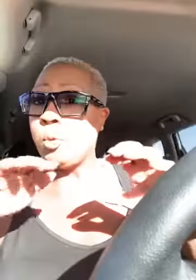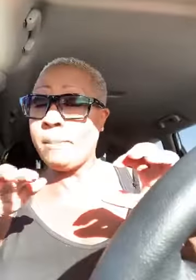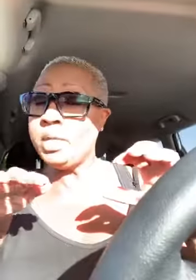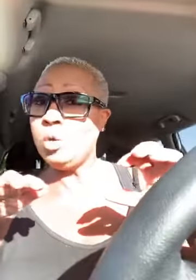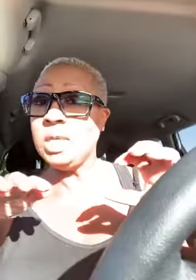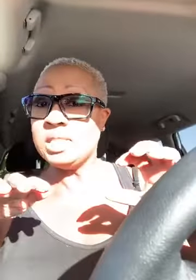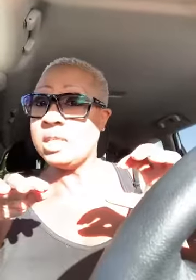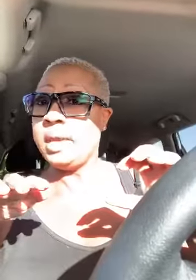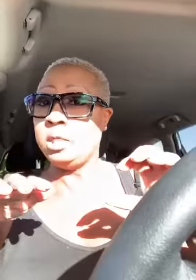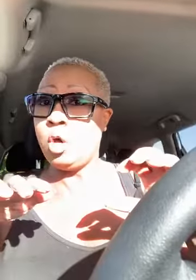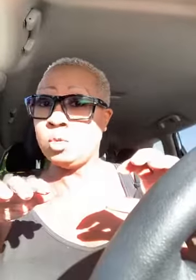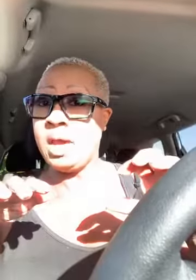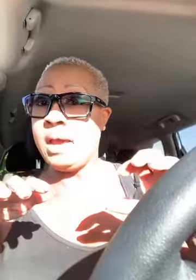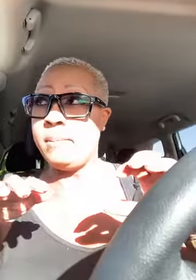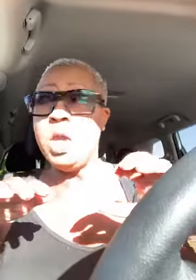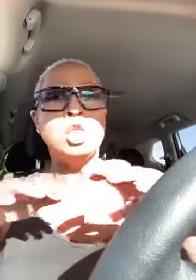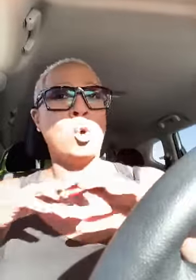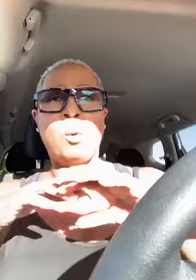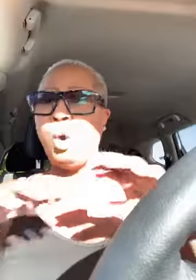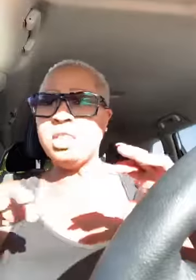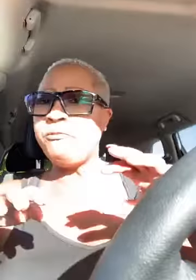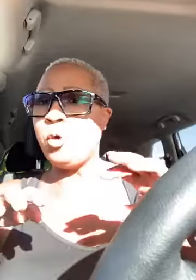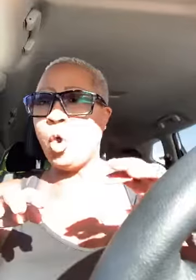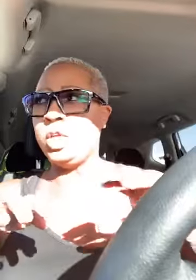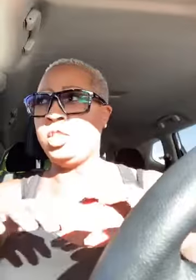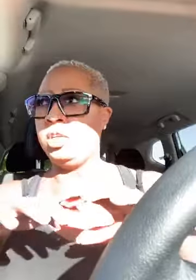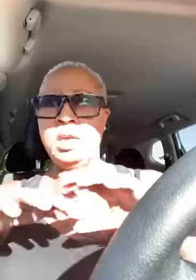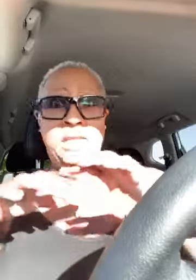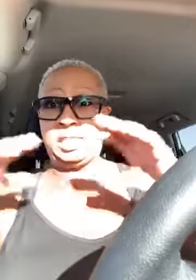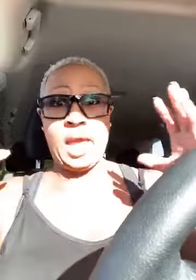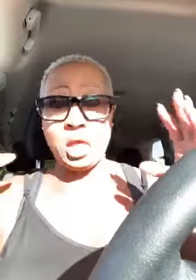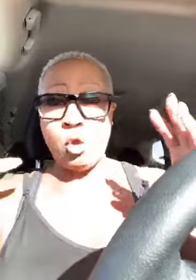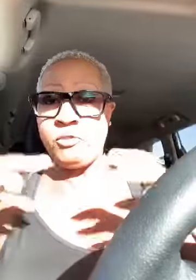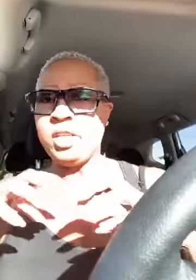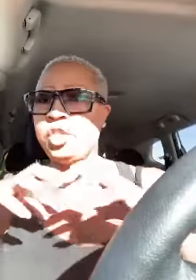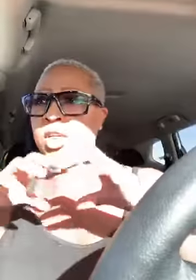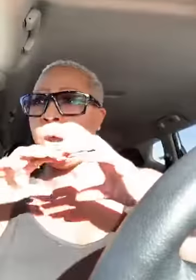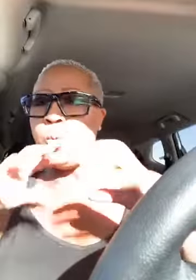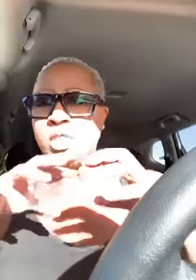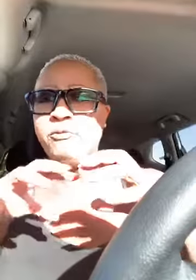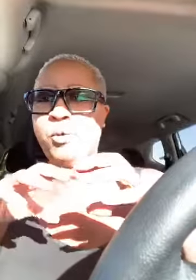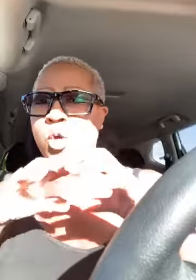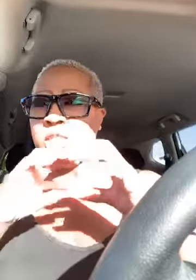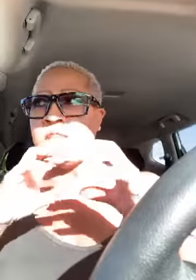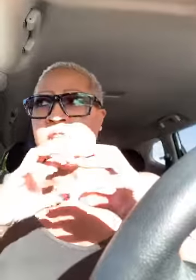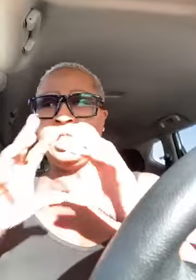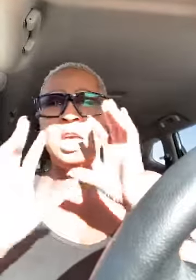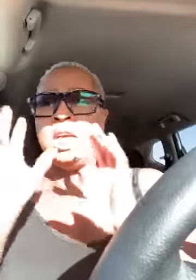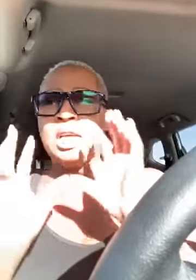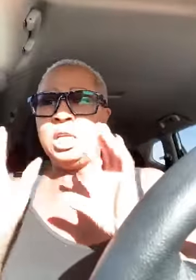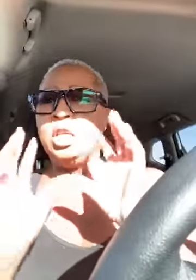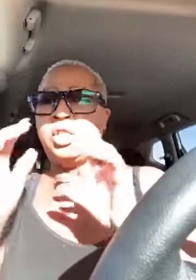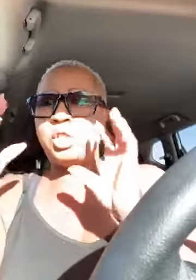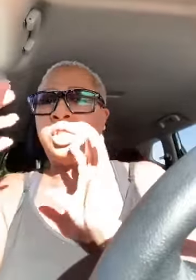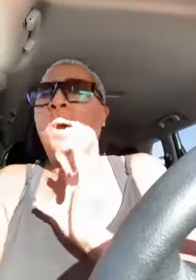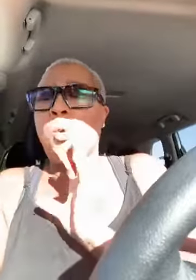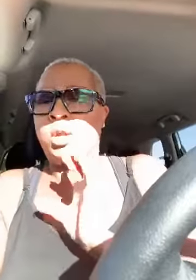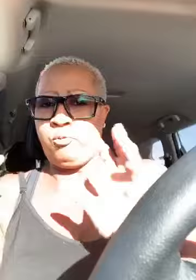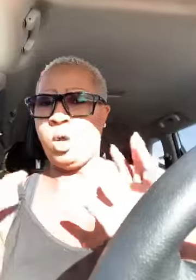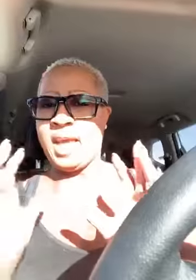you i've been doing this thing a long time so i wasn't foreign to standing ovations that i wasn't foreign to these somewhat of what